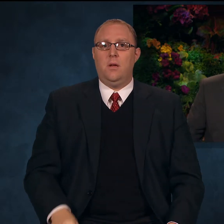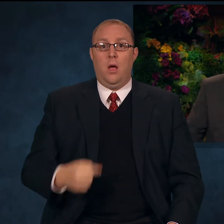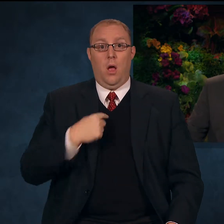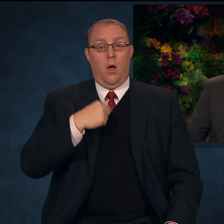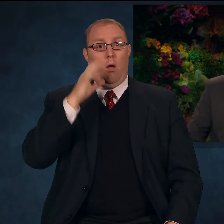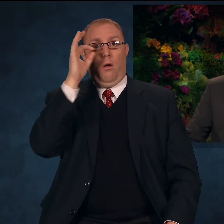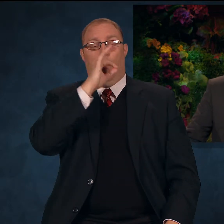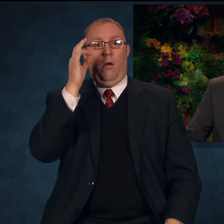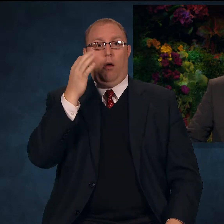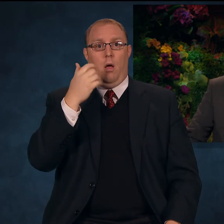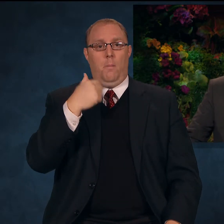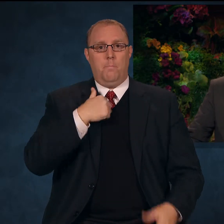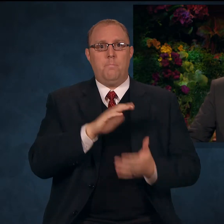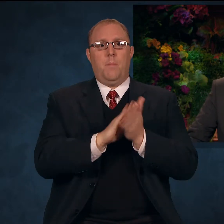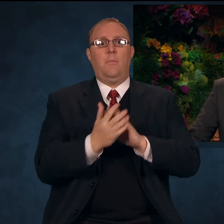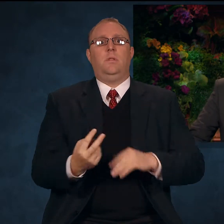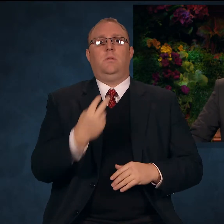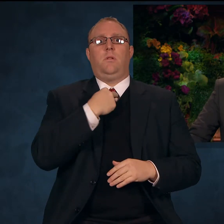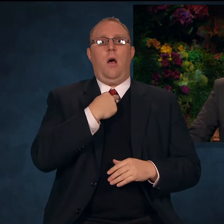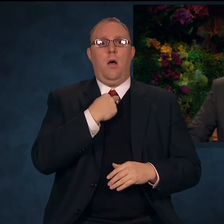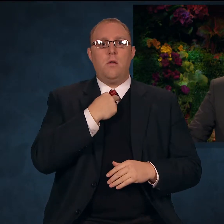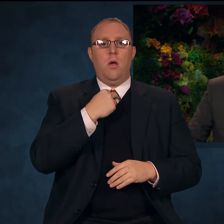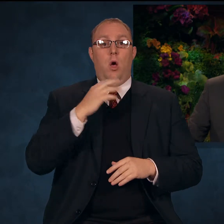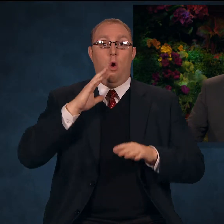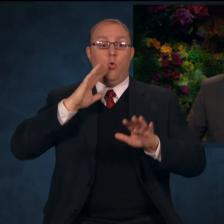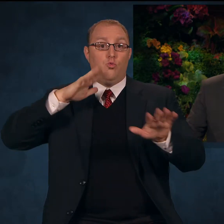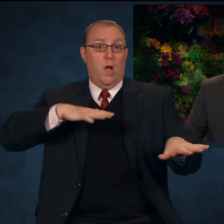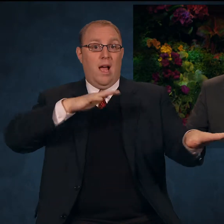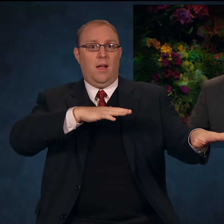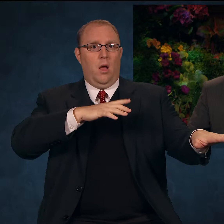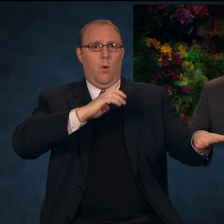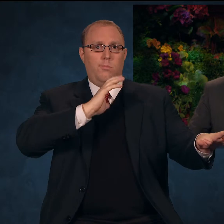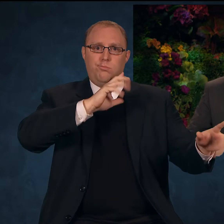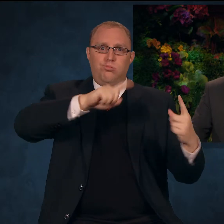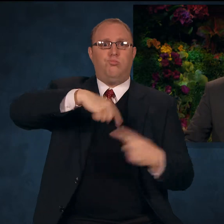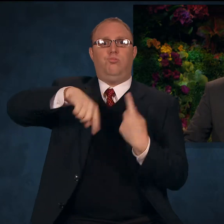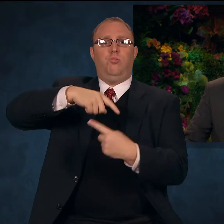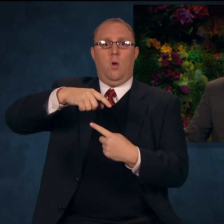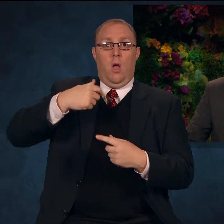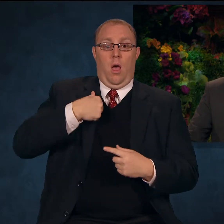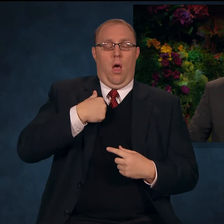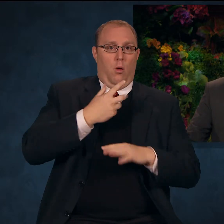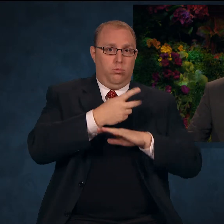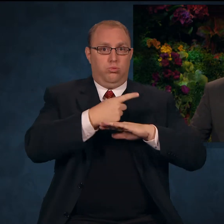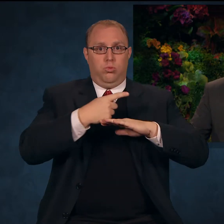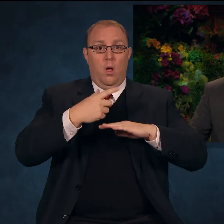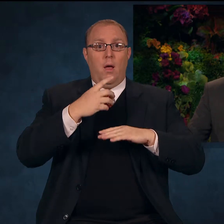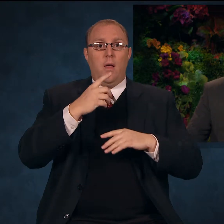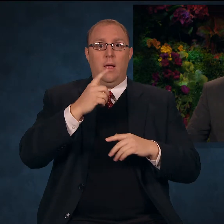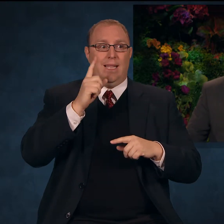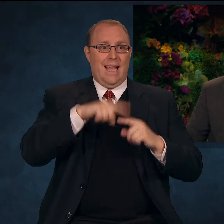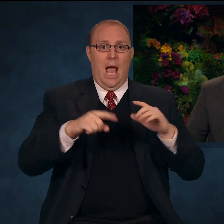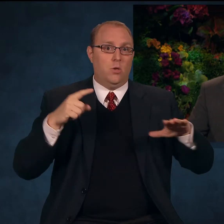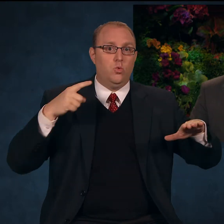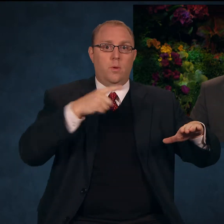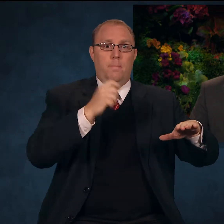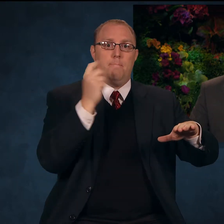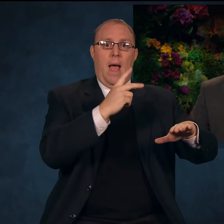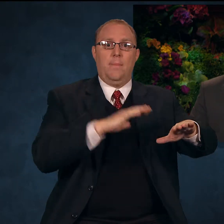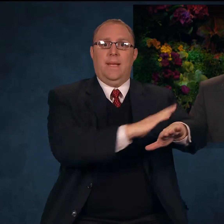Unbeknownst to me, I was trapped in a riptide and was being pulled rapidly out to sea. I was unsure what to do.